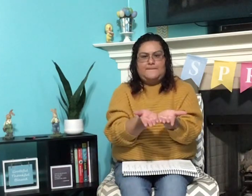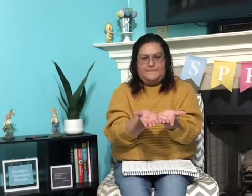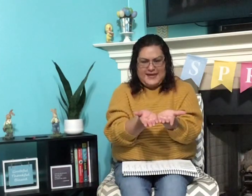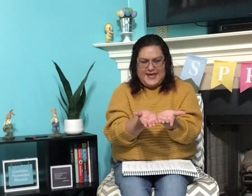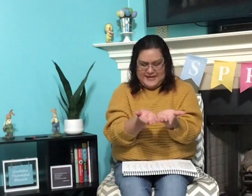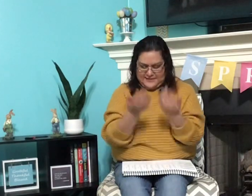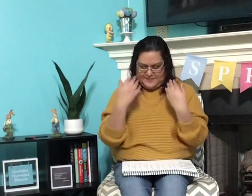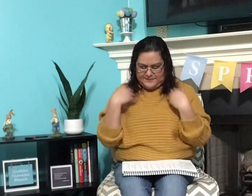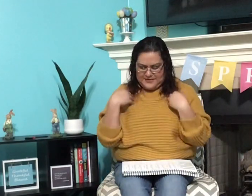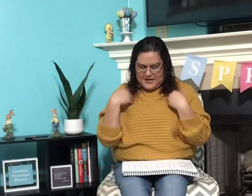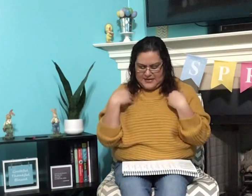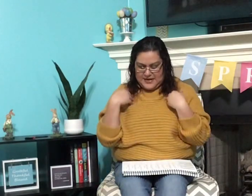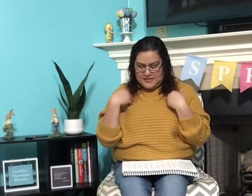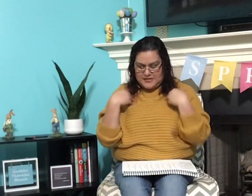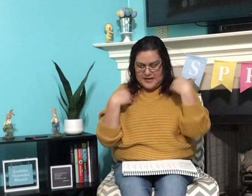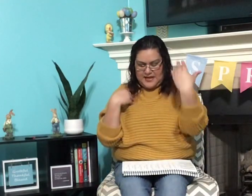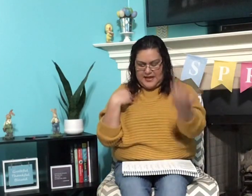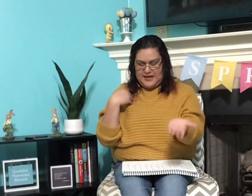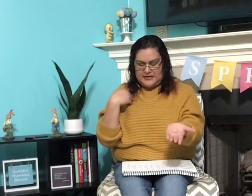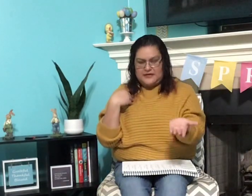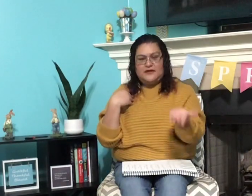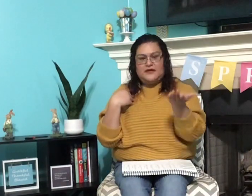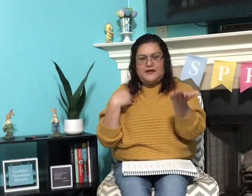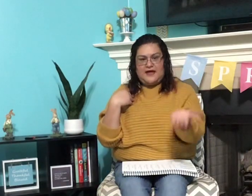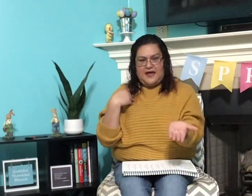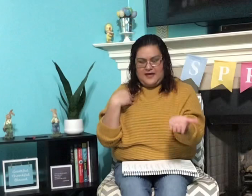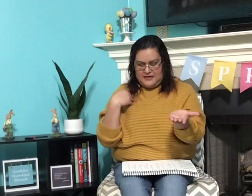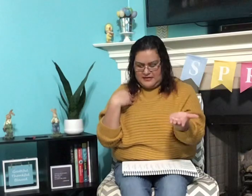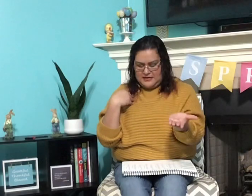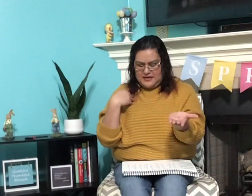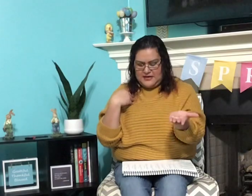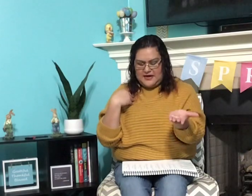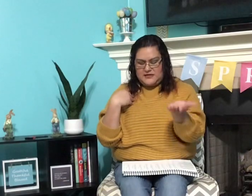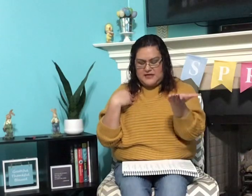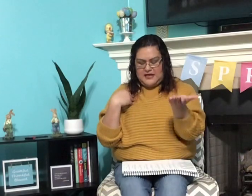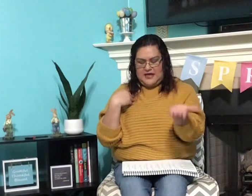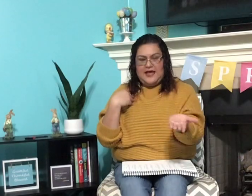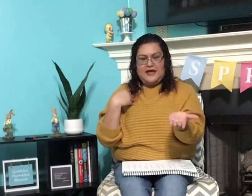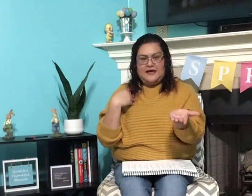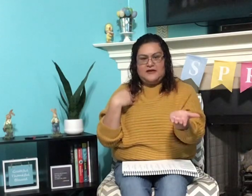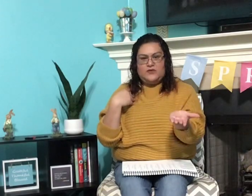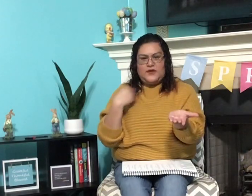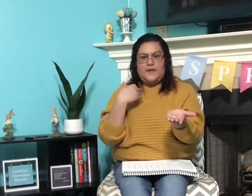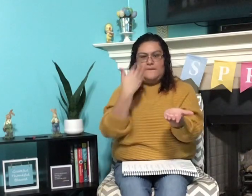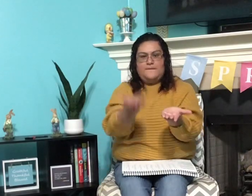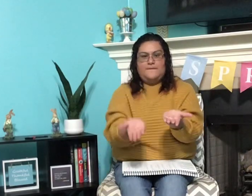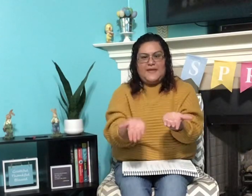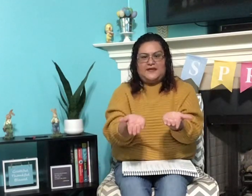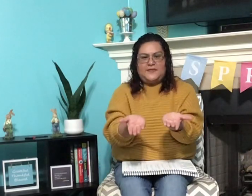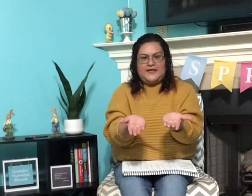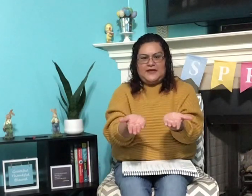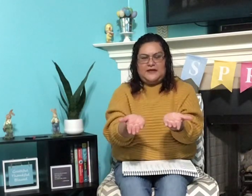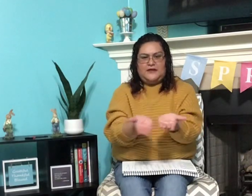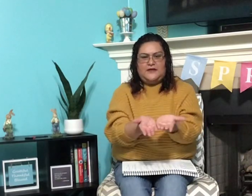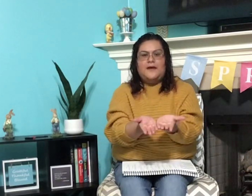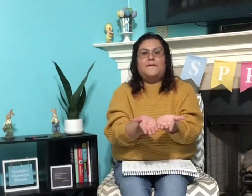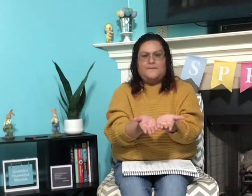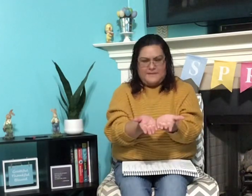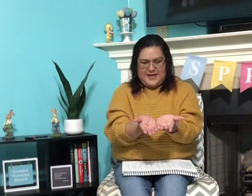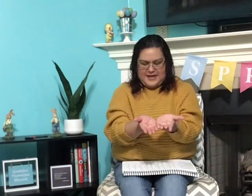Beg. Now say an, an. Now say an with mm at the beginning. Man.